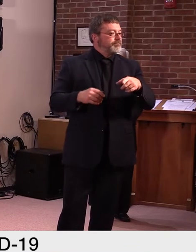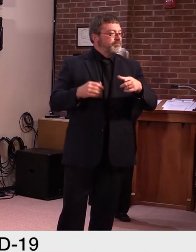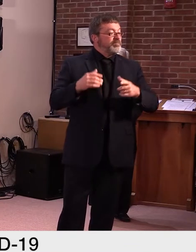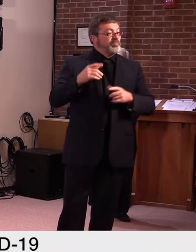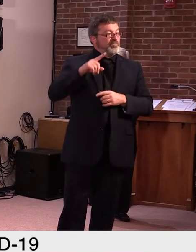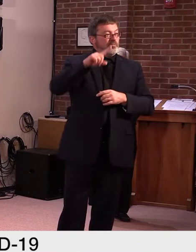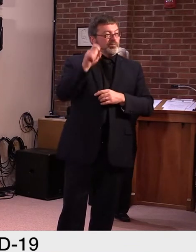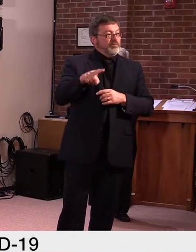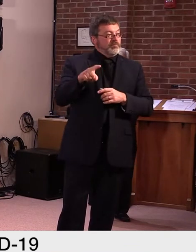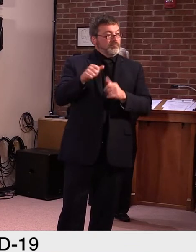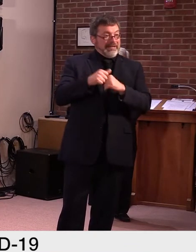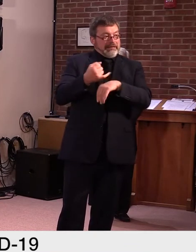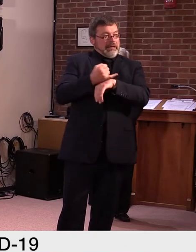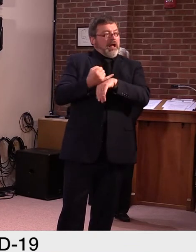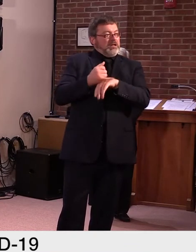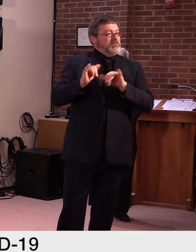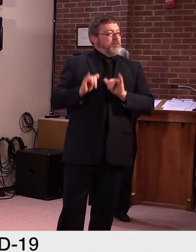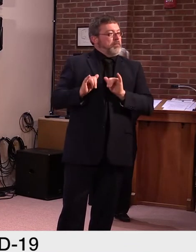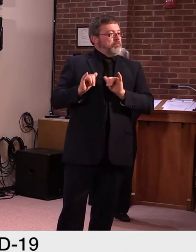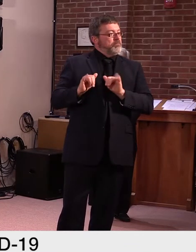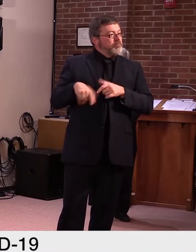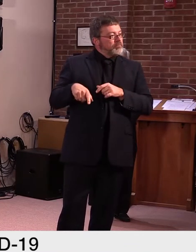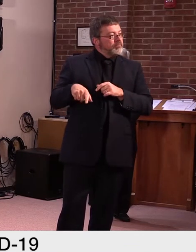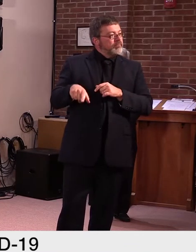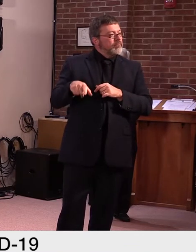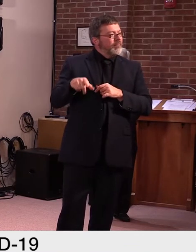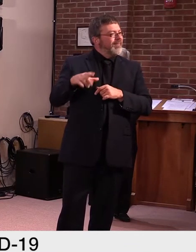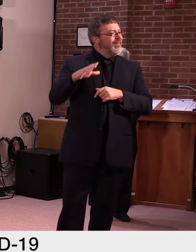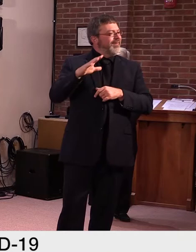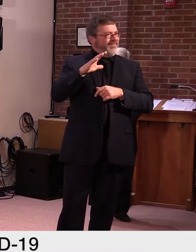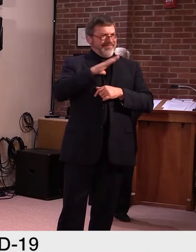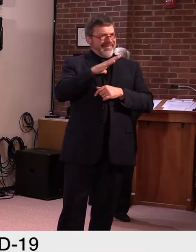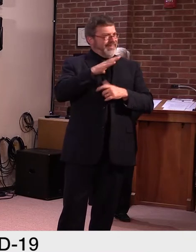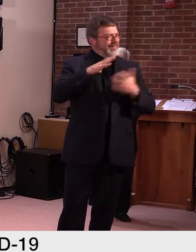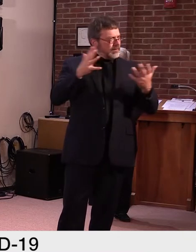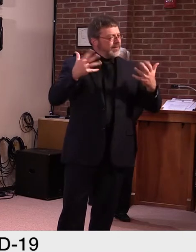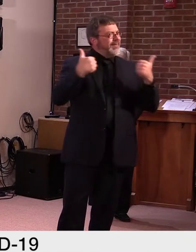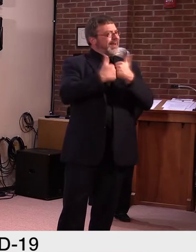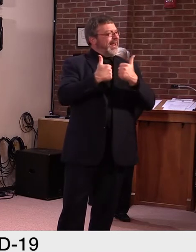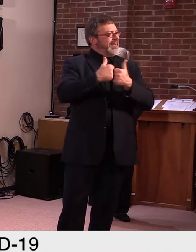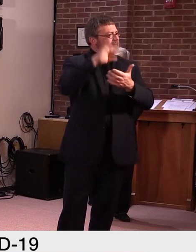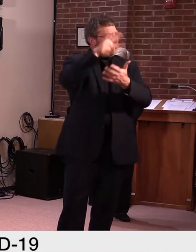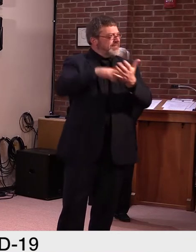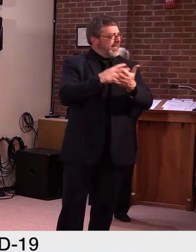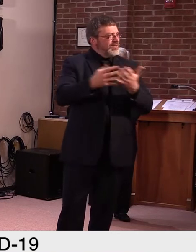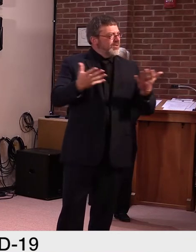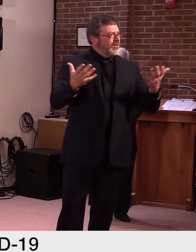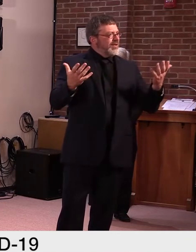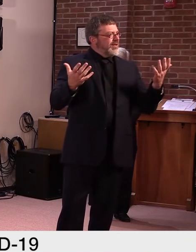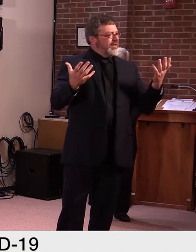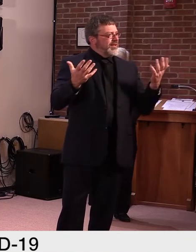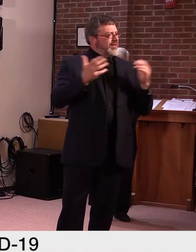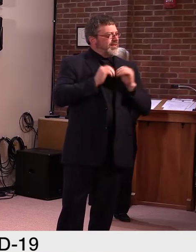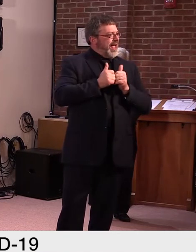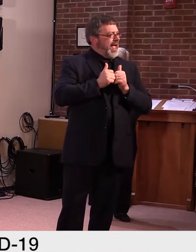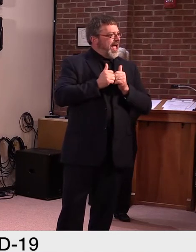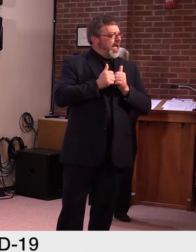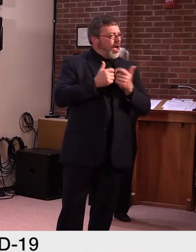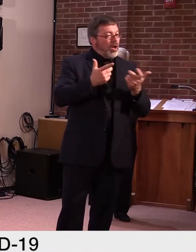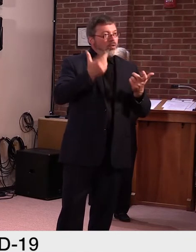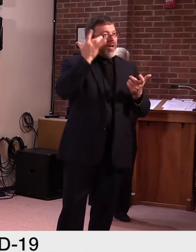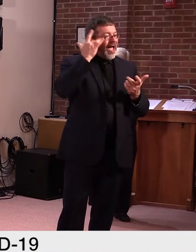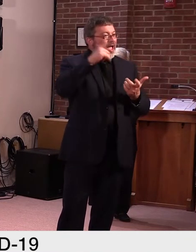the agency that they went out and scheduled these games and got the bus rented, buses rented and everything